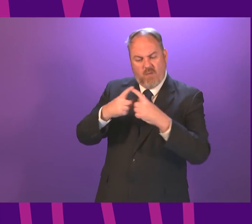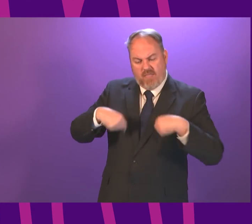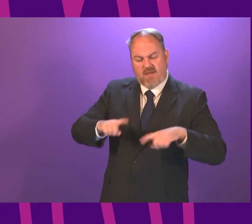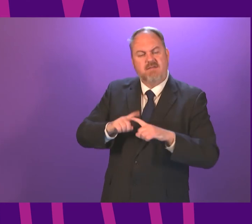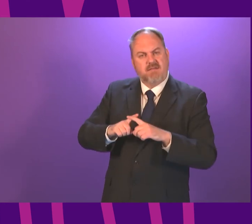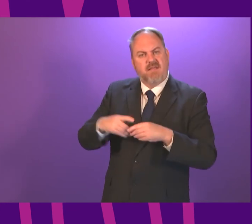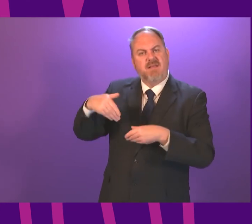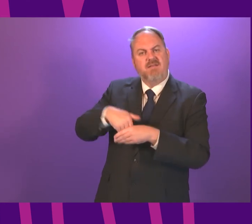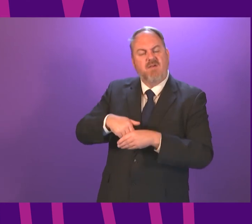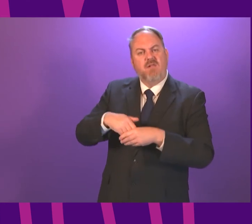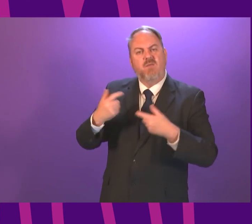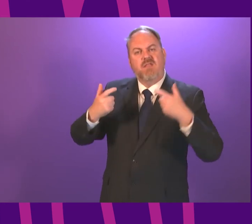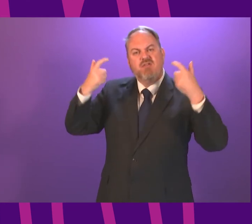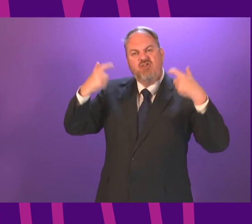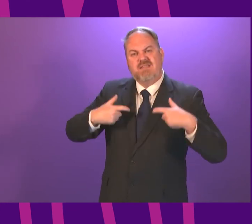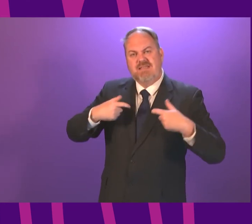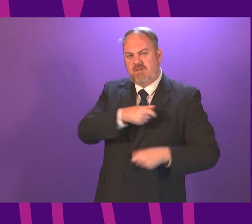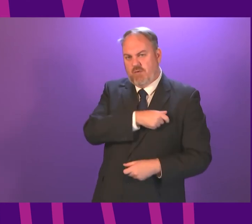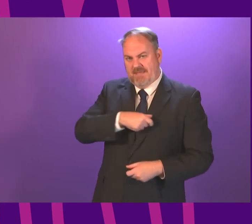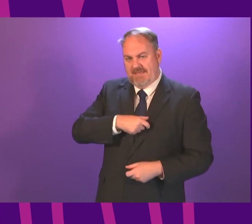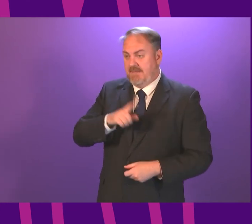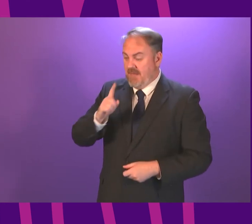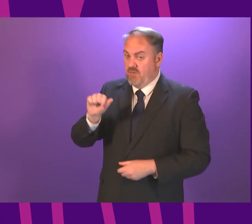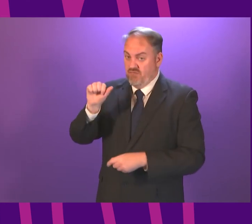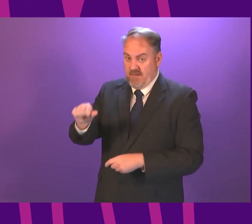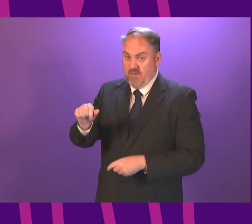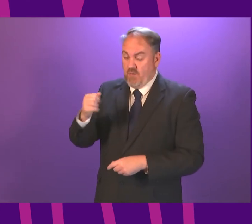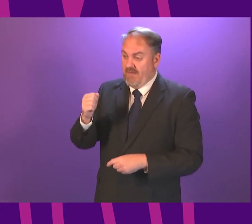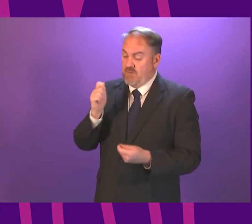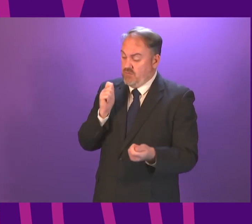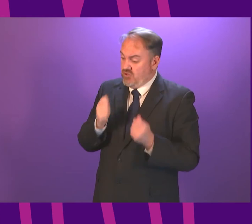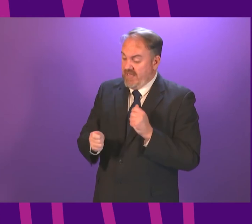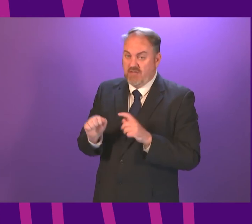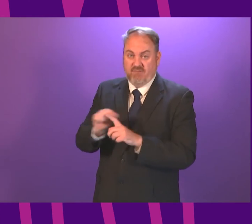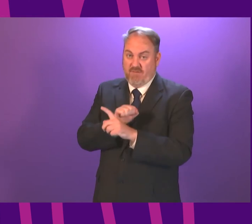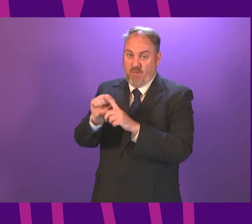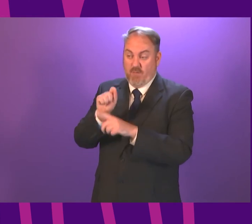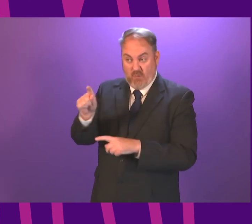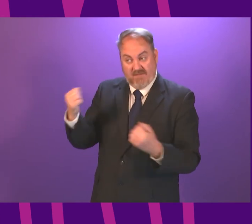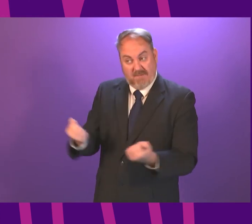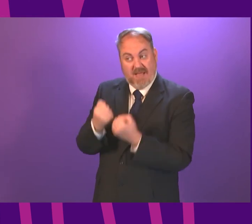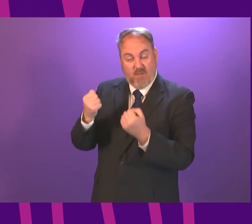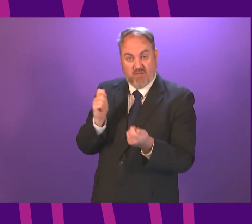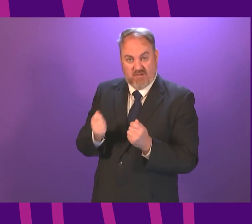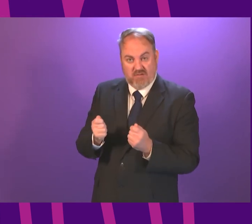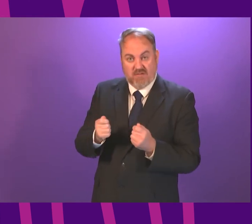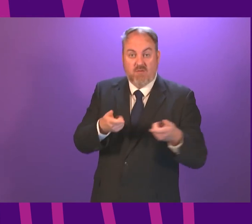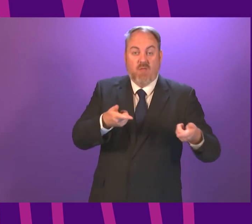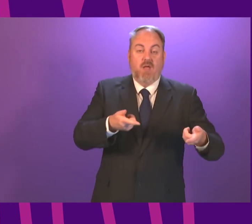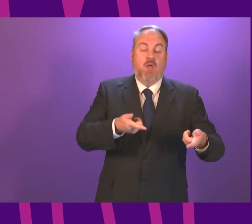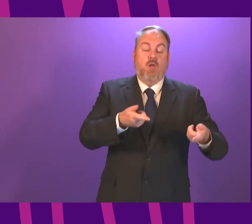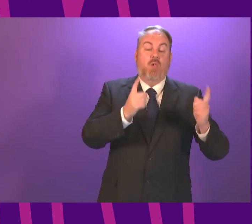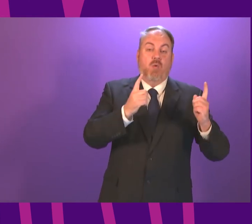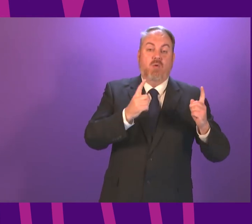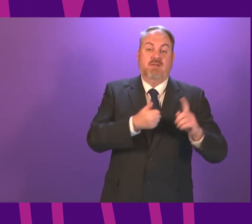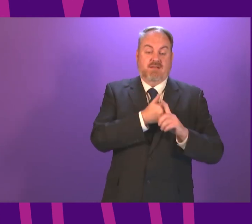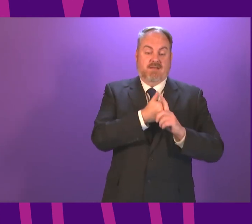sat on the Justice Committee. But reform is needed and the First Minister has the power to deliver change. The role of the Lord Advocate needs split to end